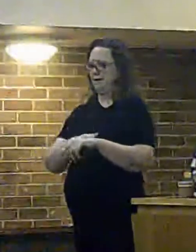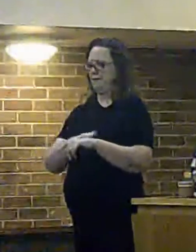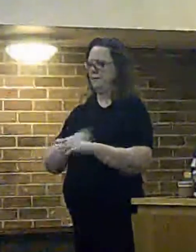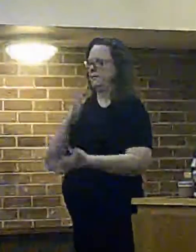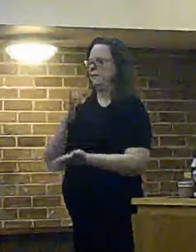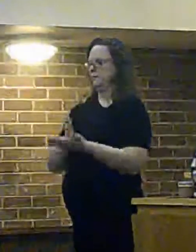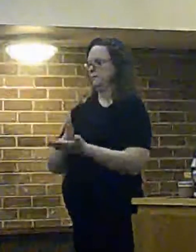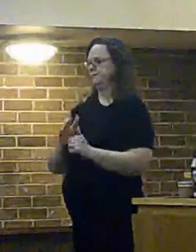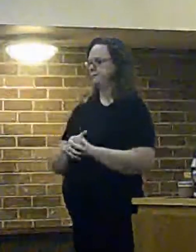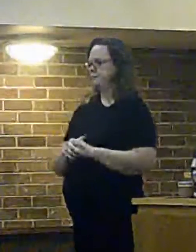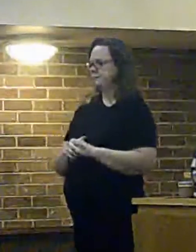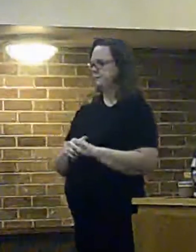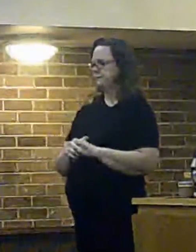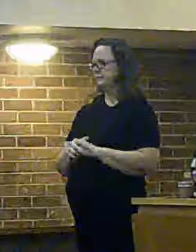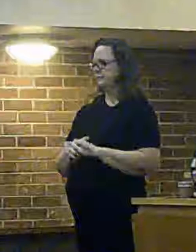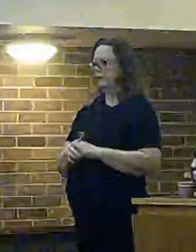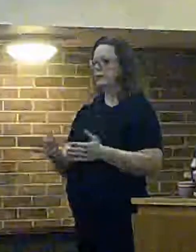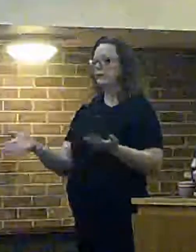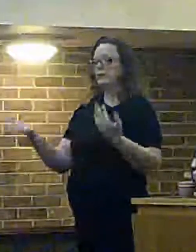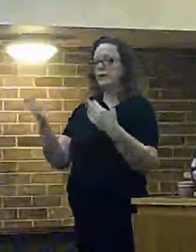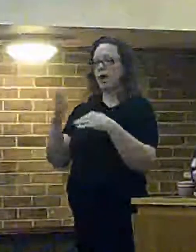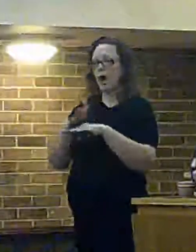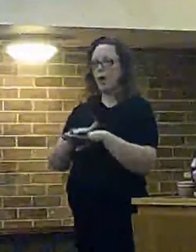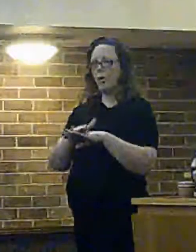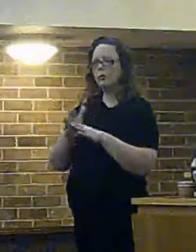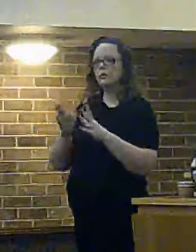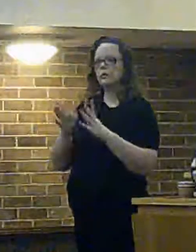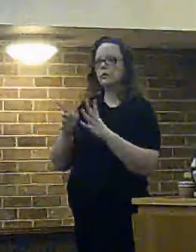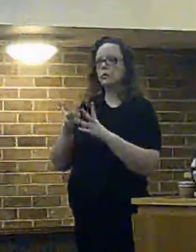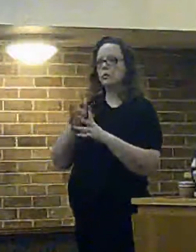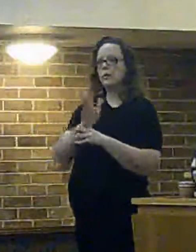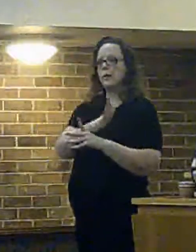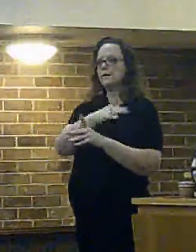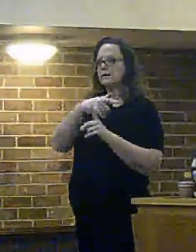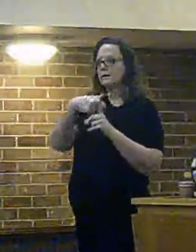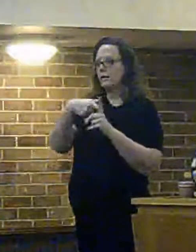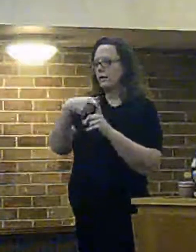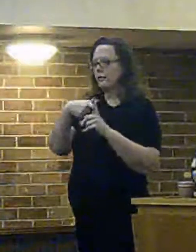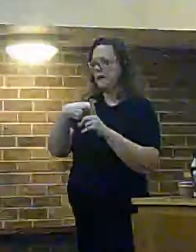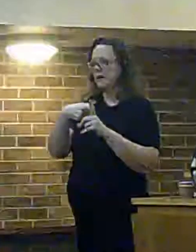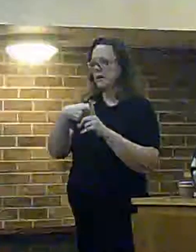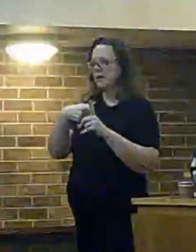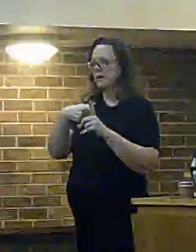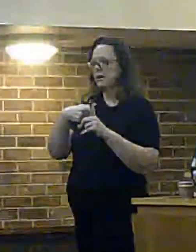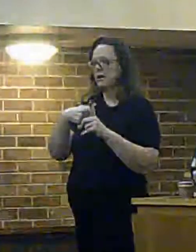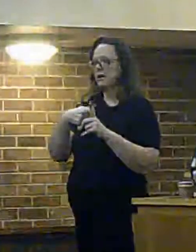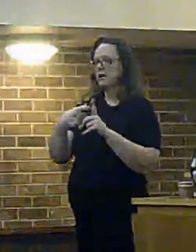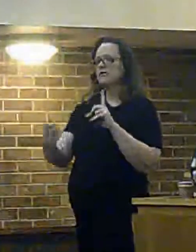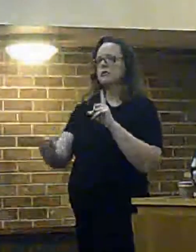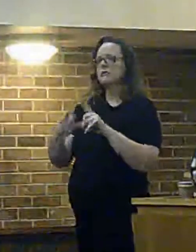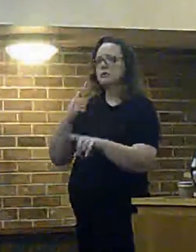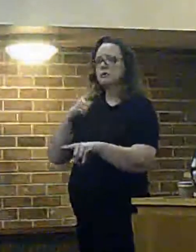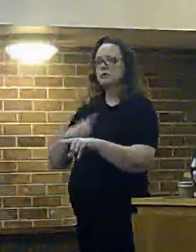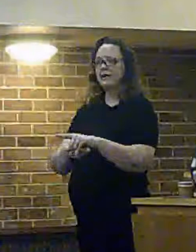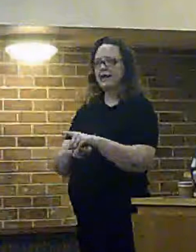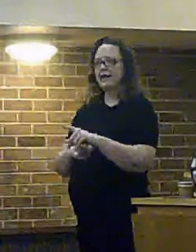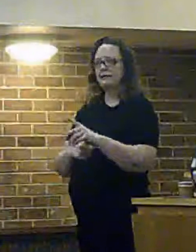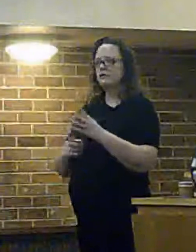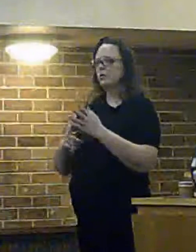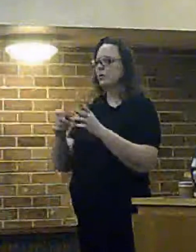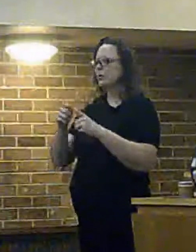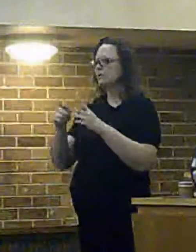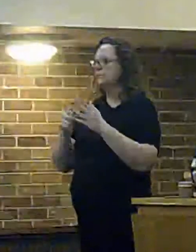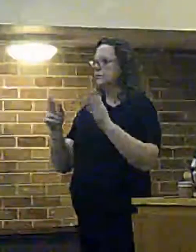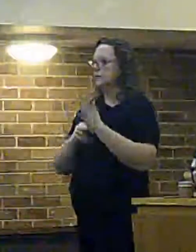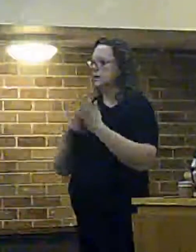we just close West Kirby, the response times in Upton will increase. it is harder to give